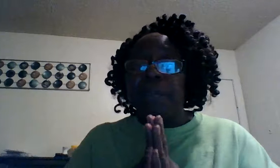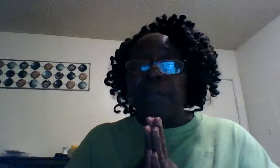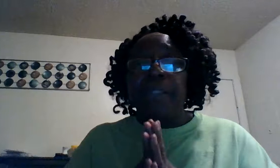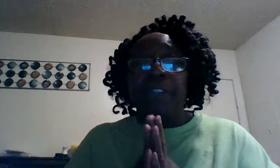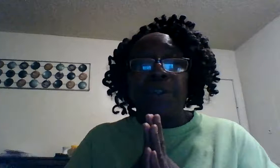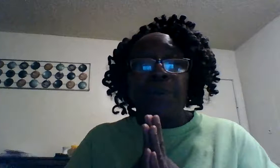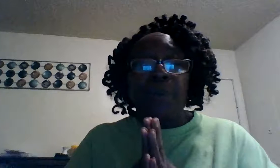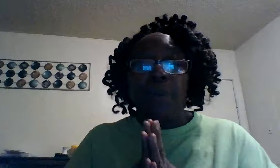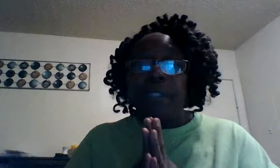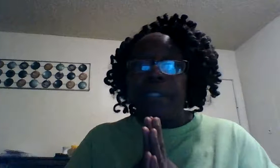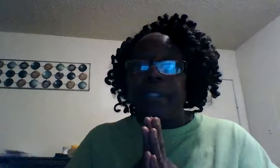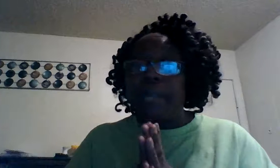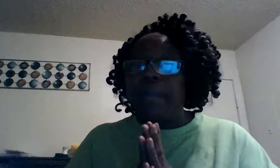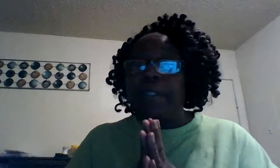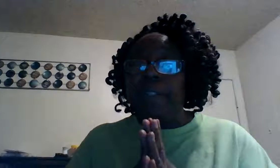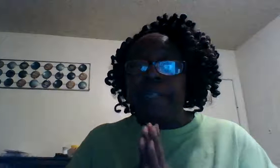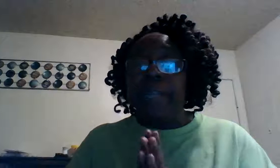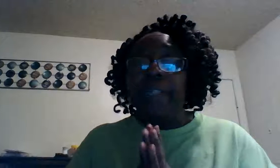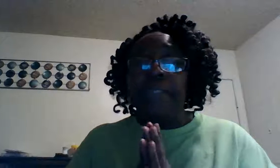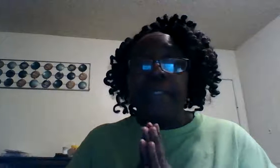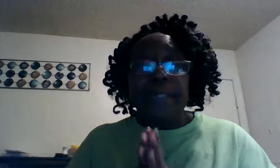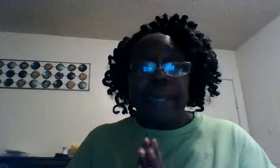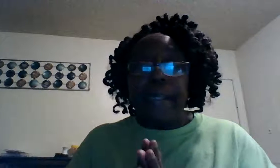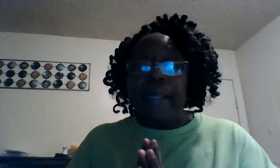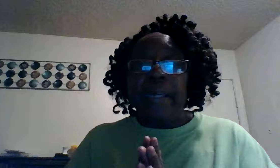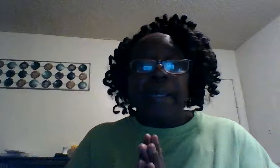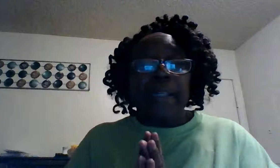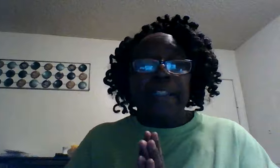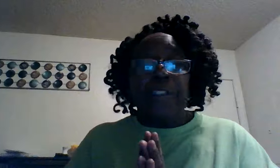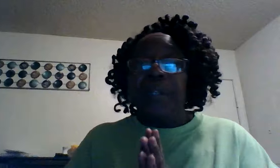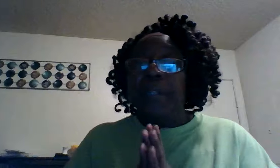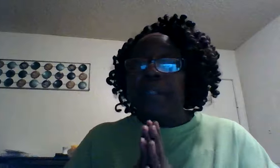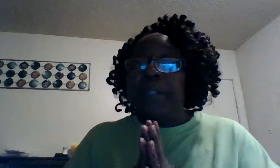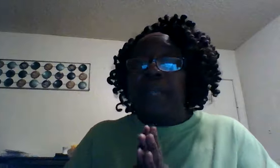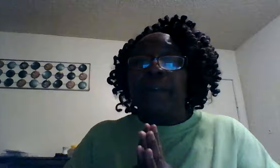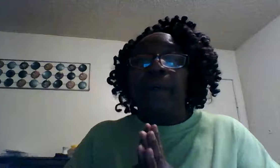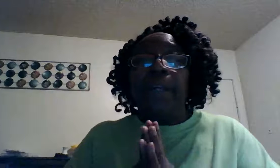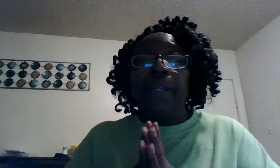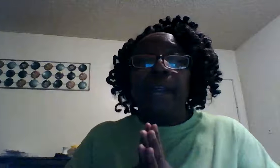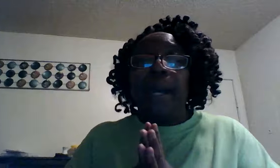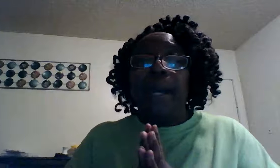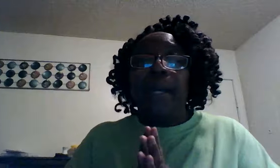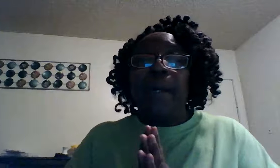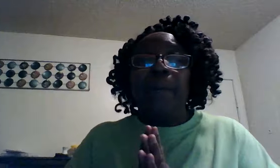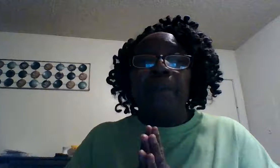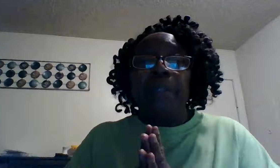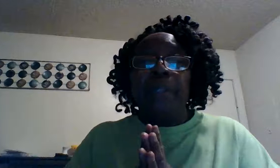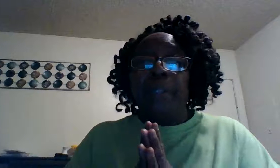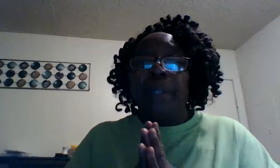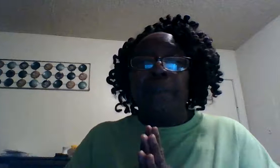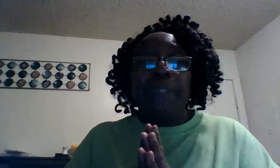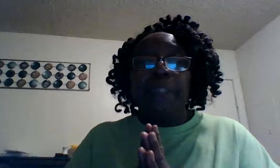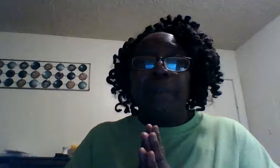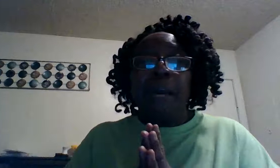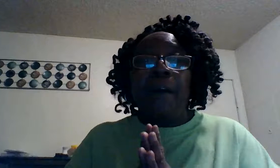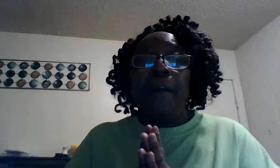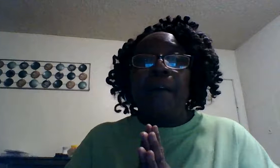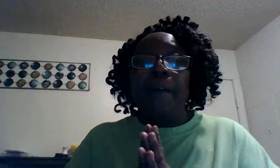Christ as your Lord and Savior today is the day that you can say Lord here I am come into my heart